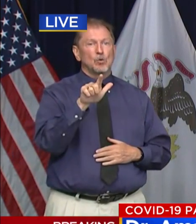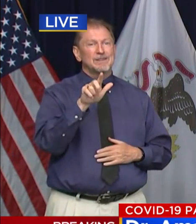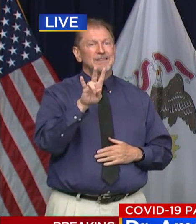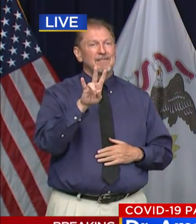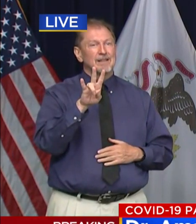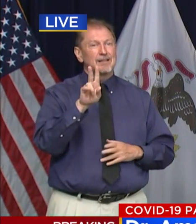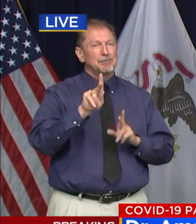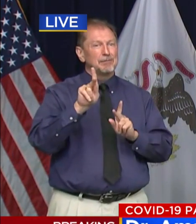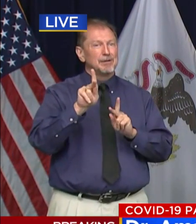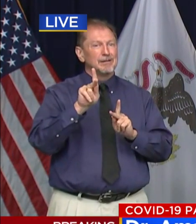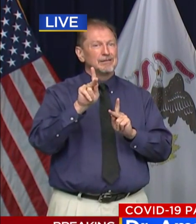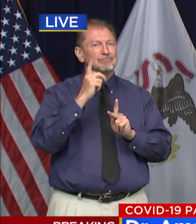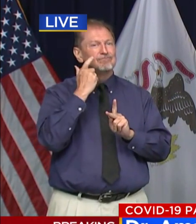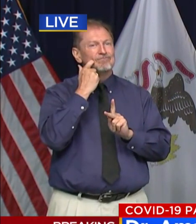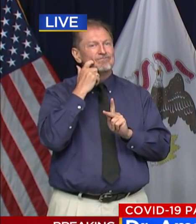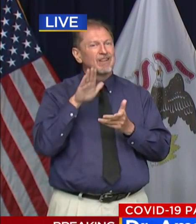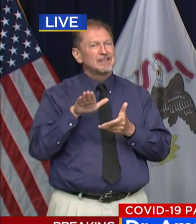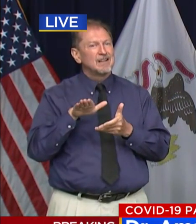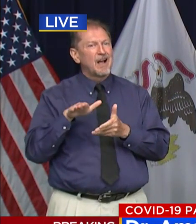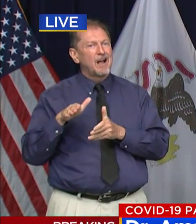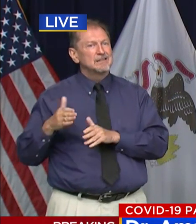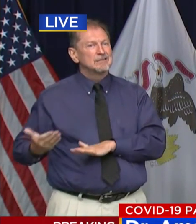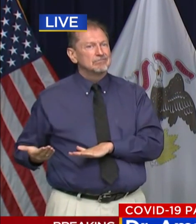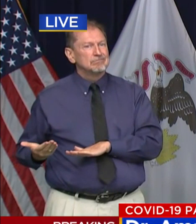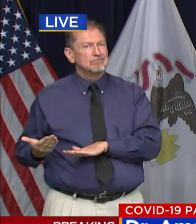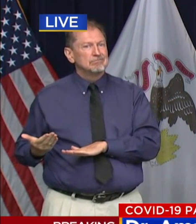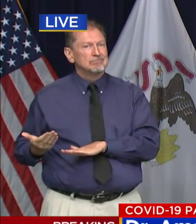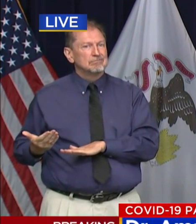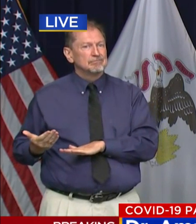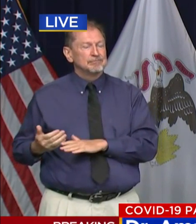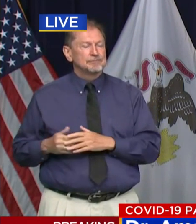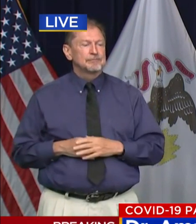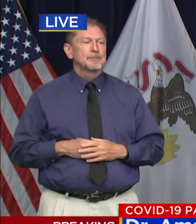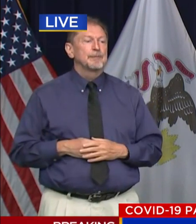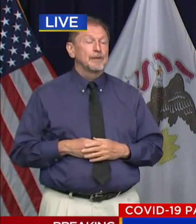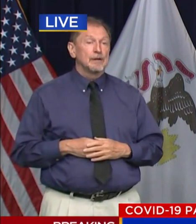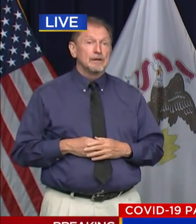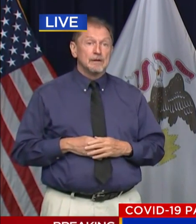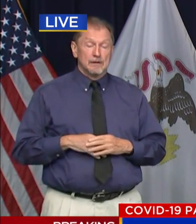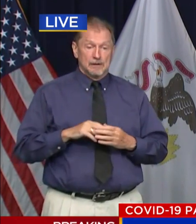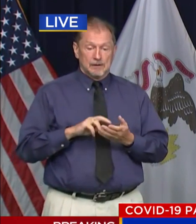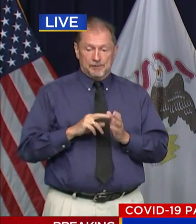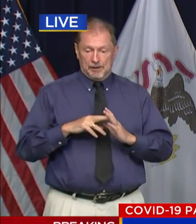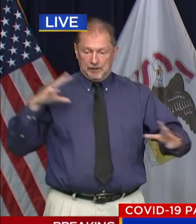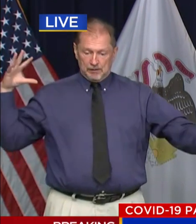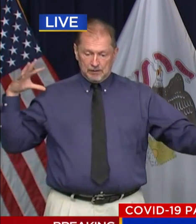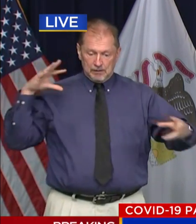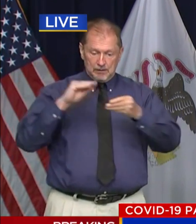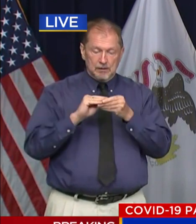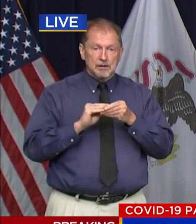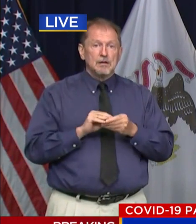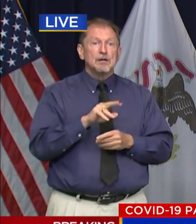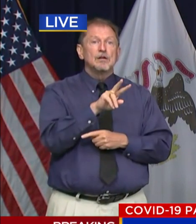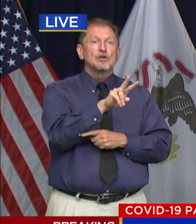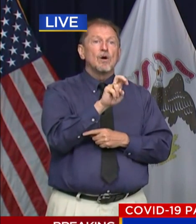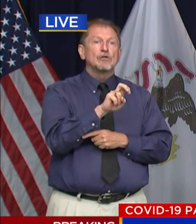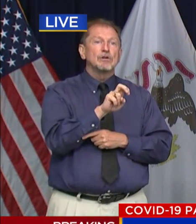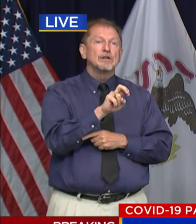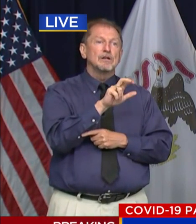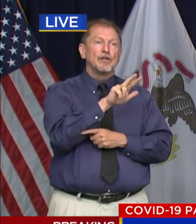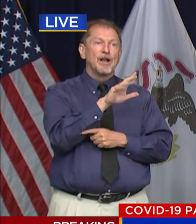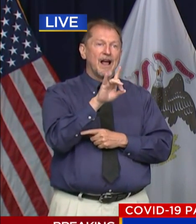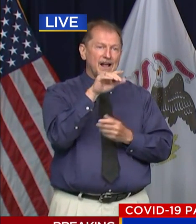COVID-19 who have just passed. This brings the total number of individuals in Illinois to 238